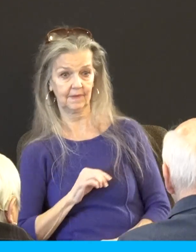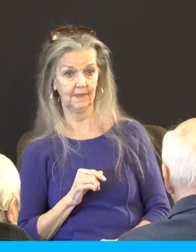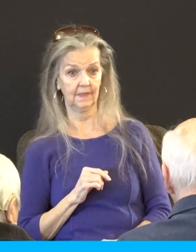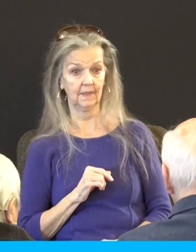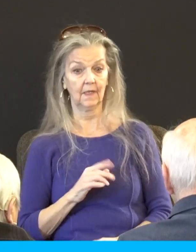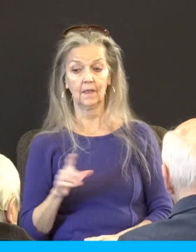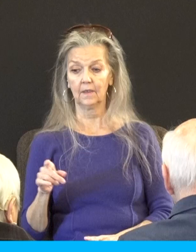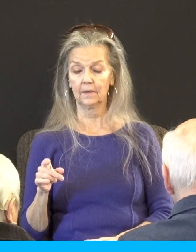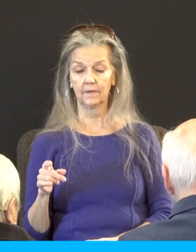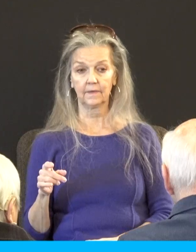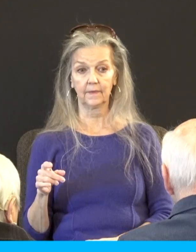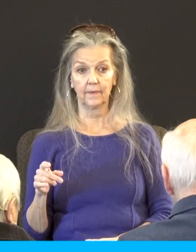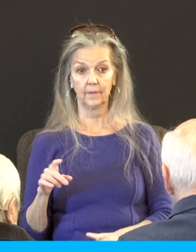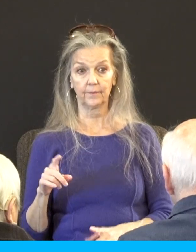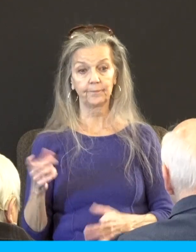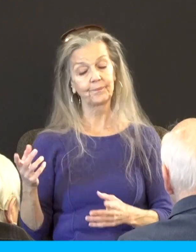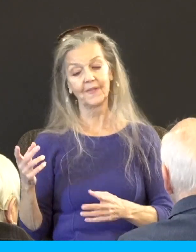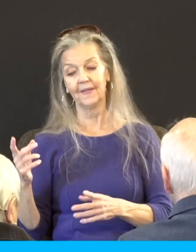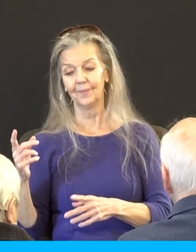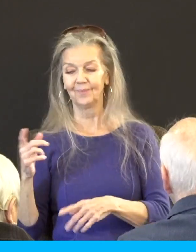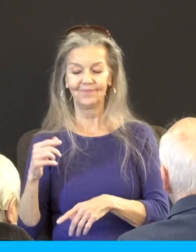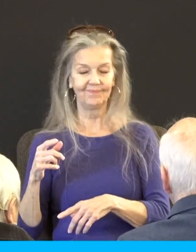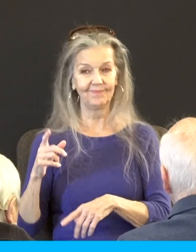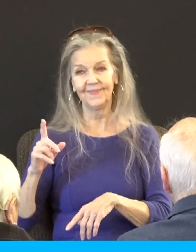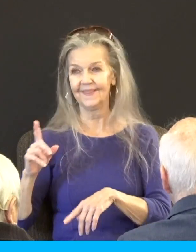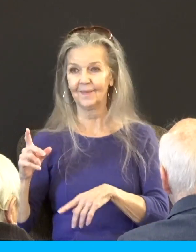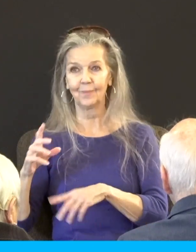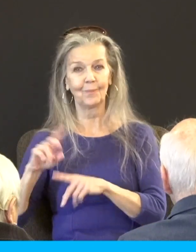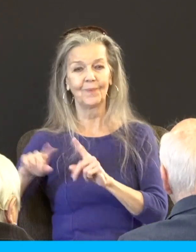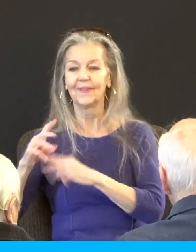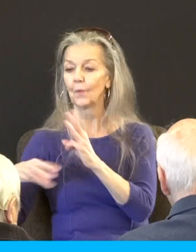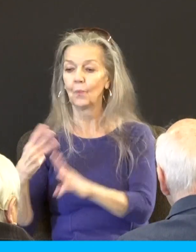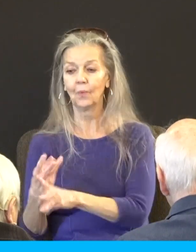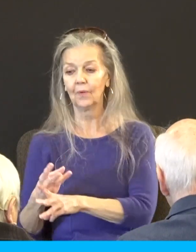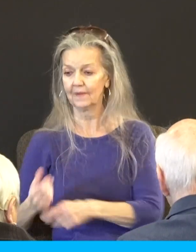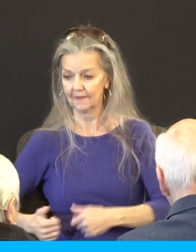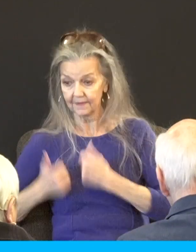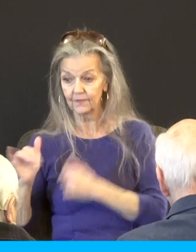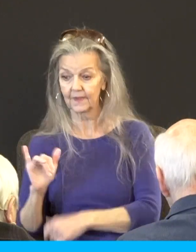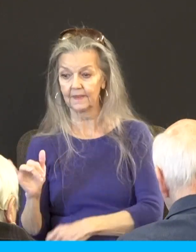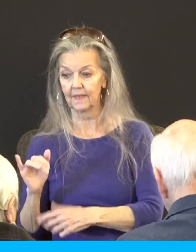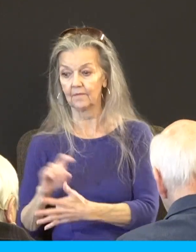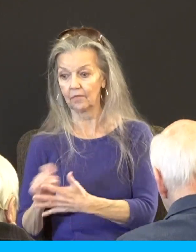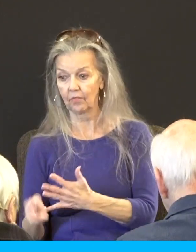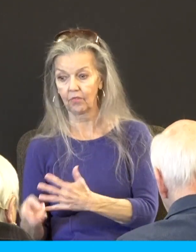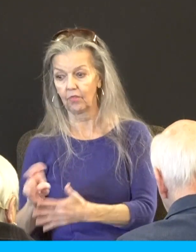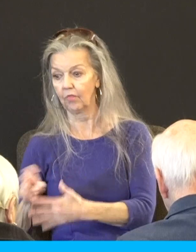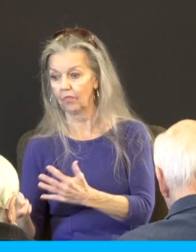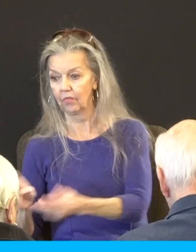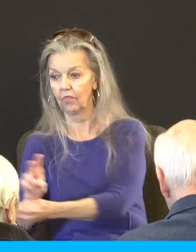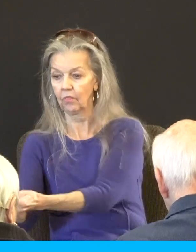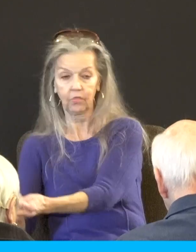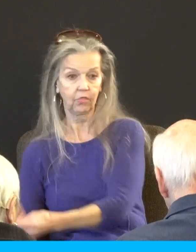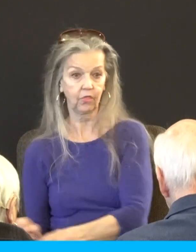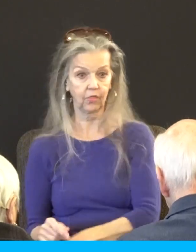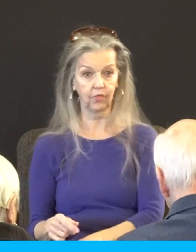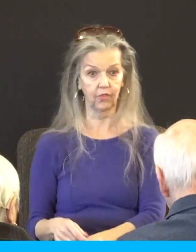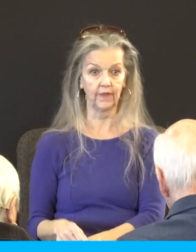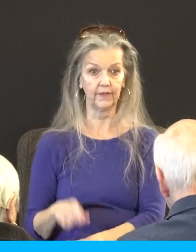idolaters for then you must needs go out of the world. You'd have to leave the planet. But now I have written unto you